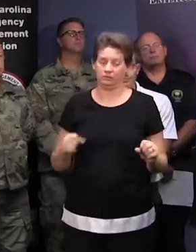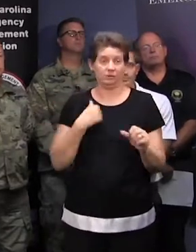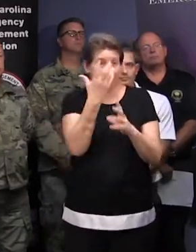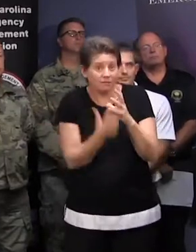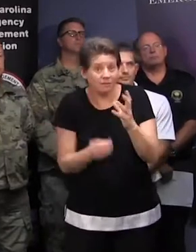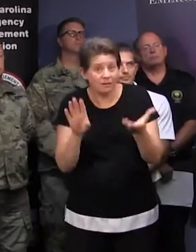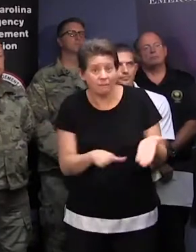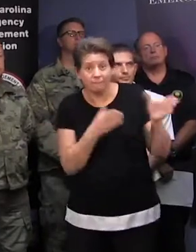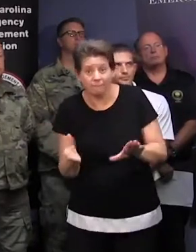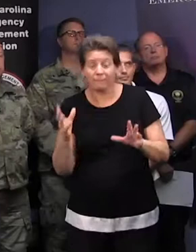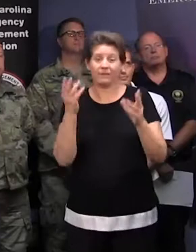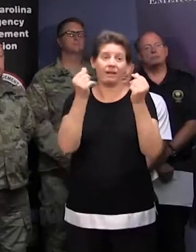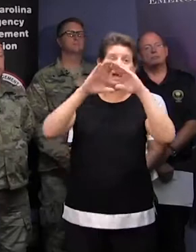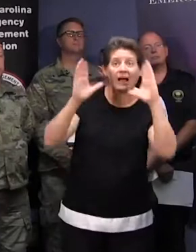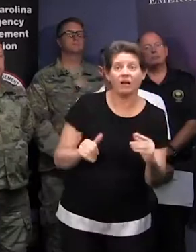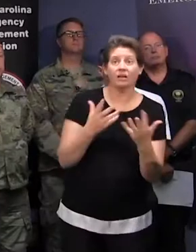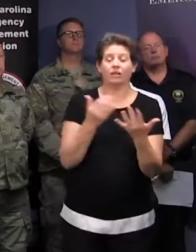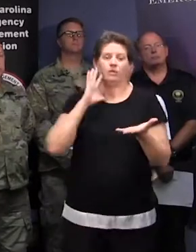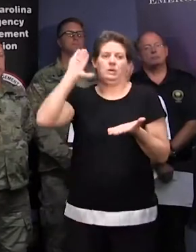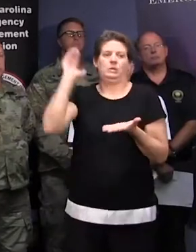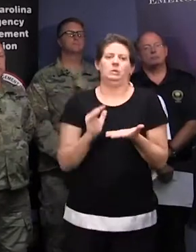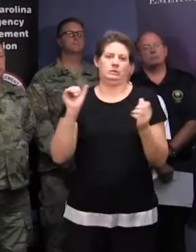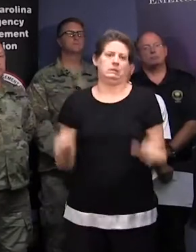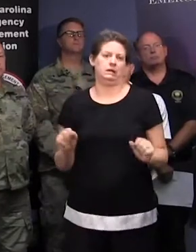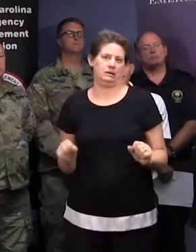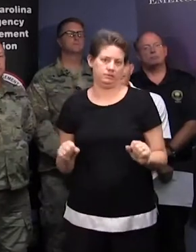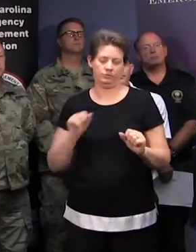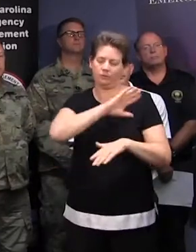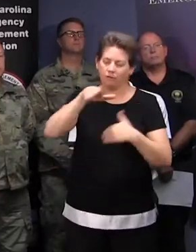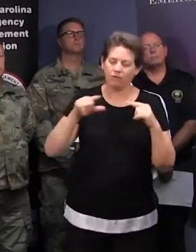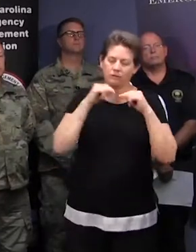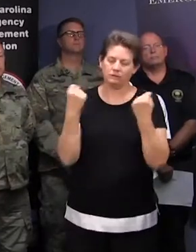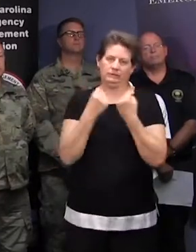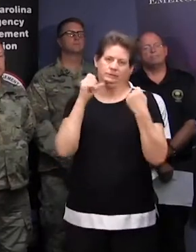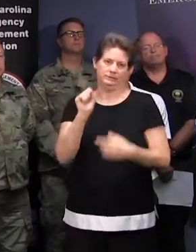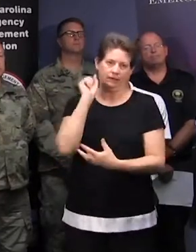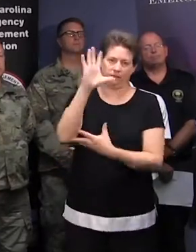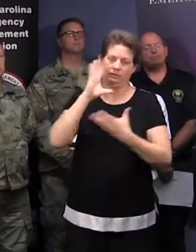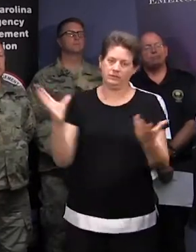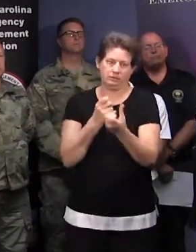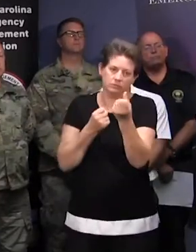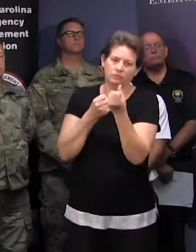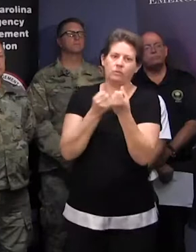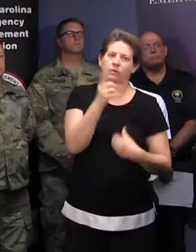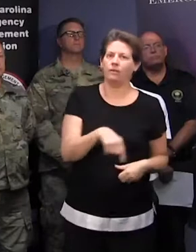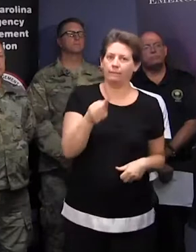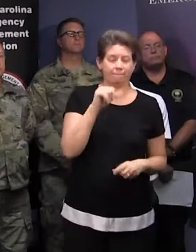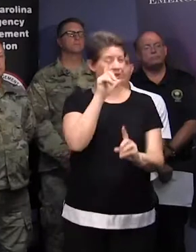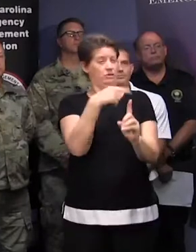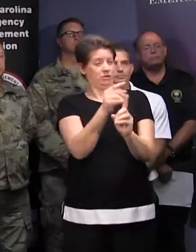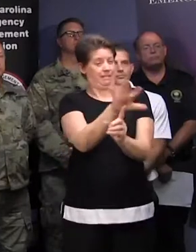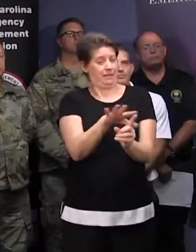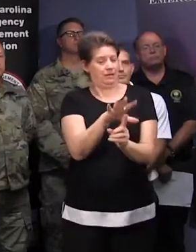life, loss of property to an absolute minimum. And the whole team, South Carolina, is backing them, but not only them, but every